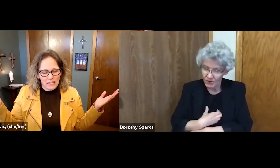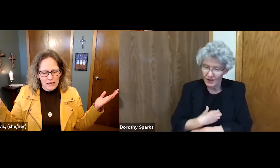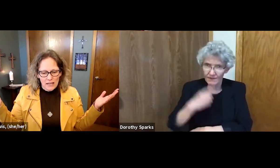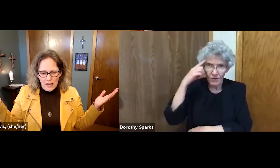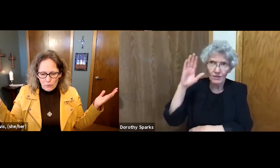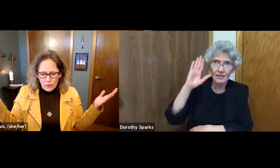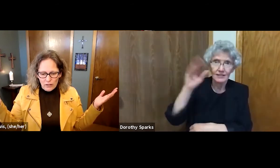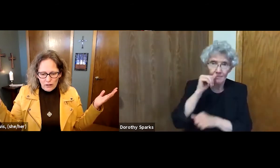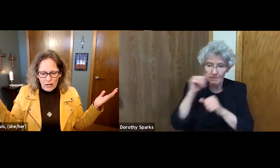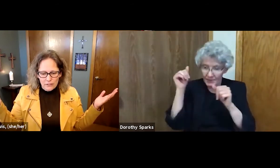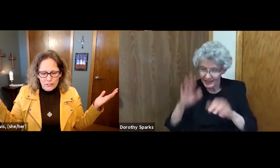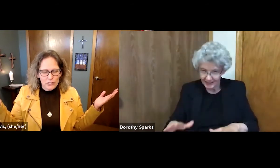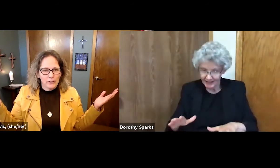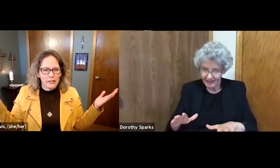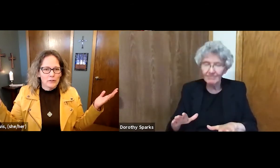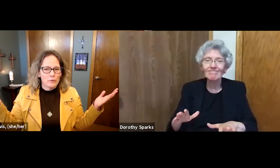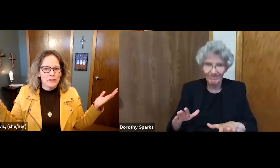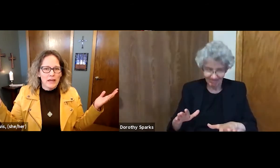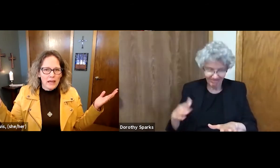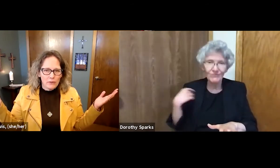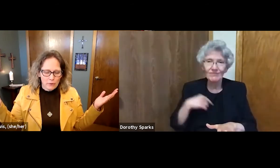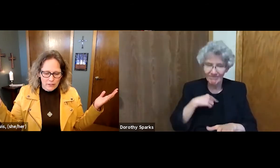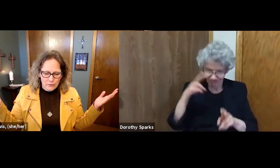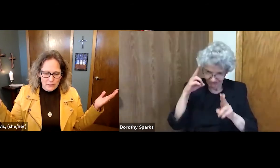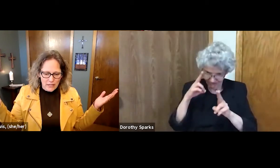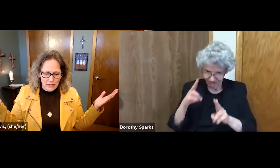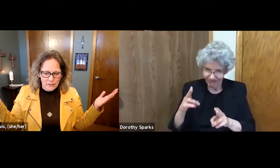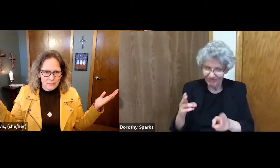and we are honored to share it with anyone who desires to